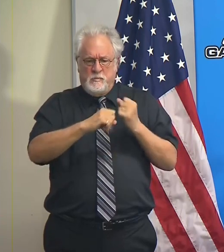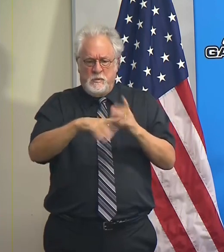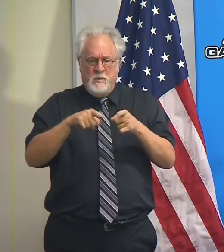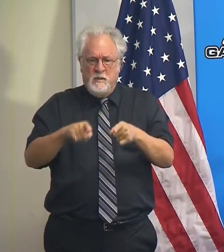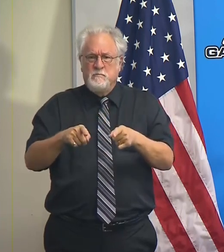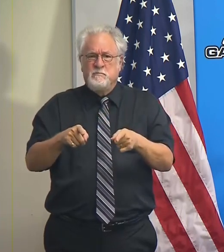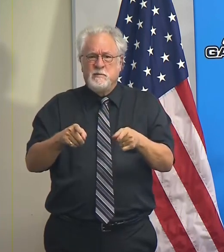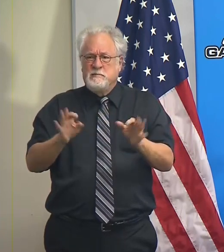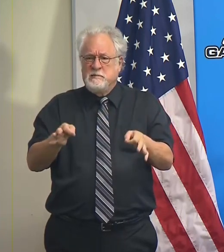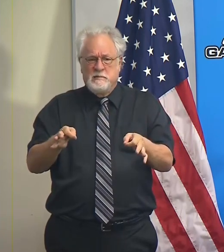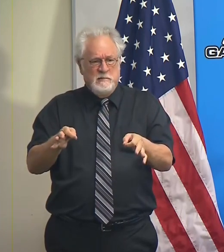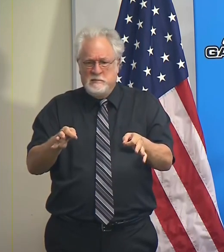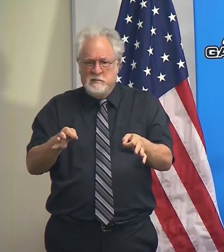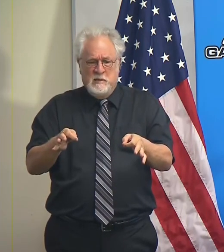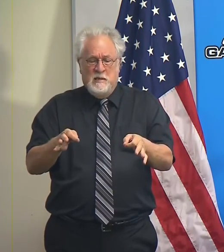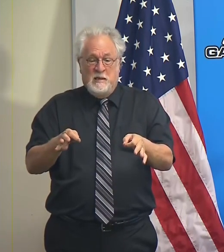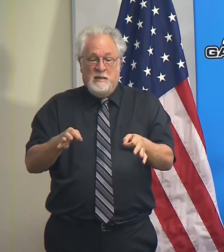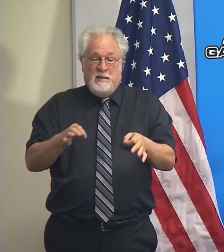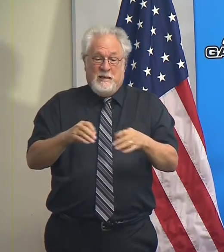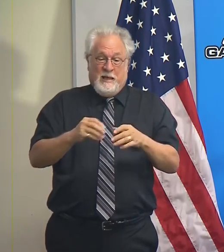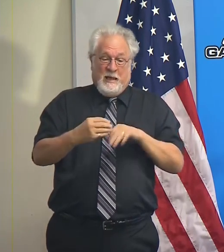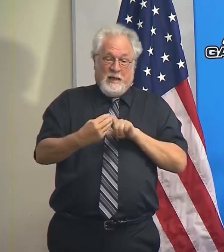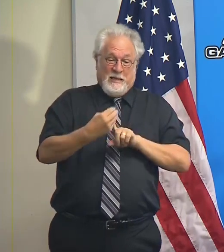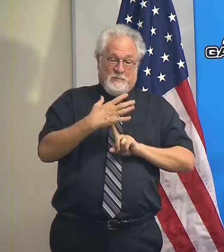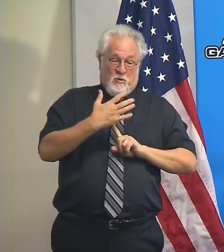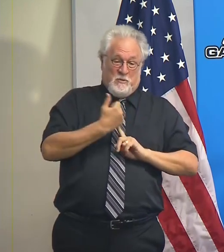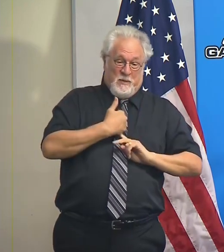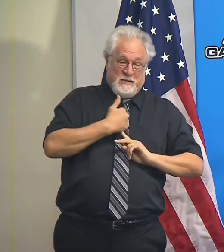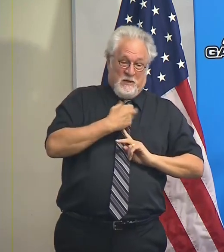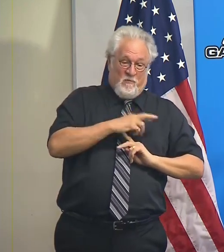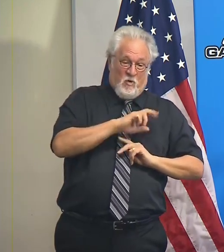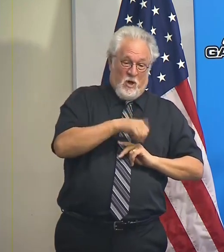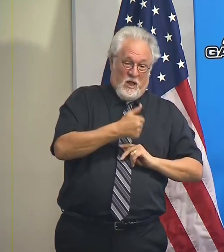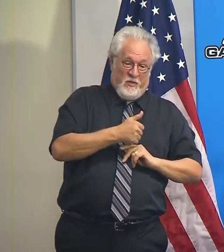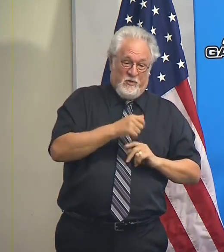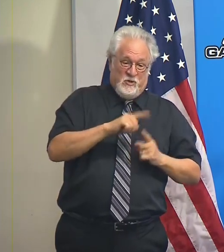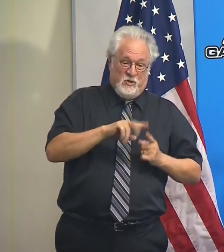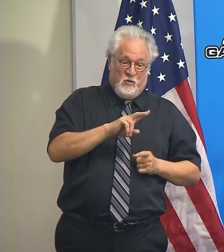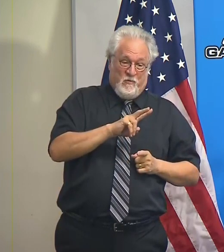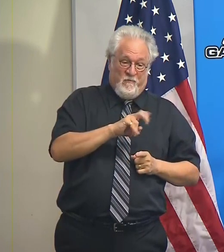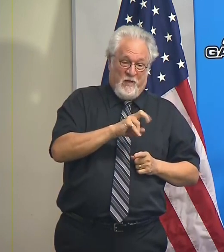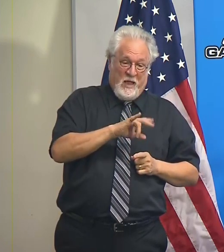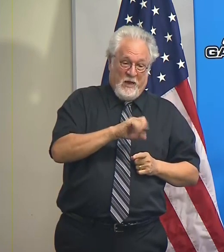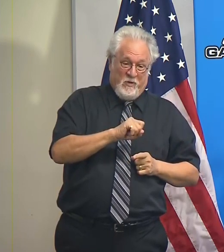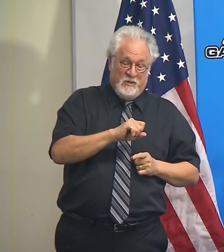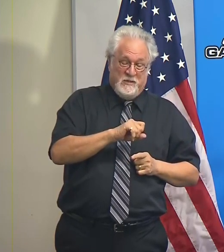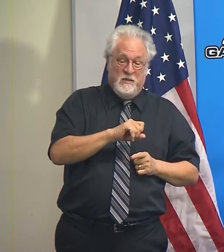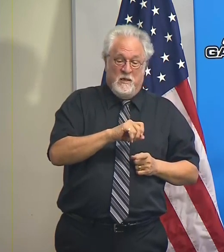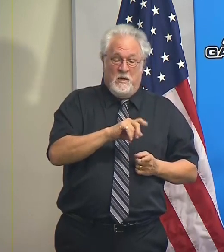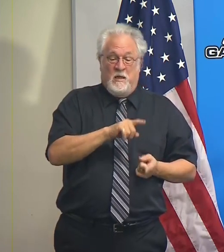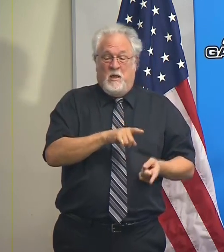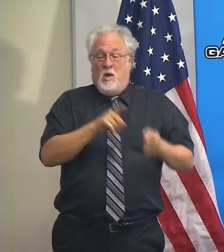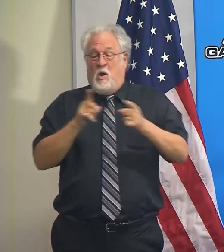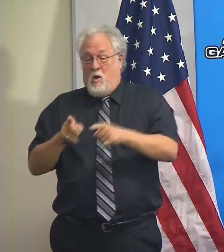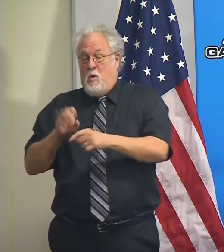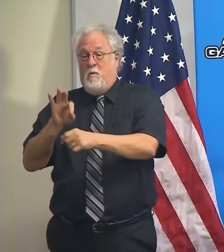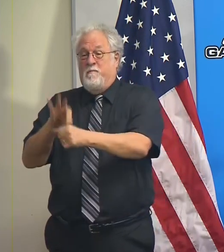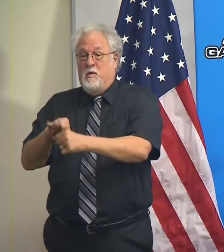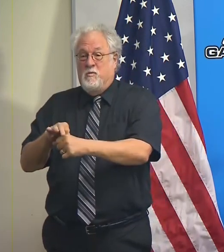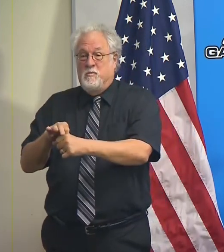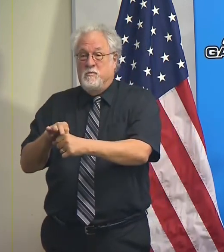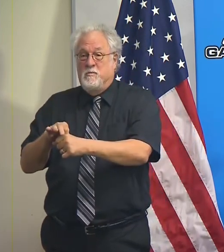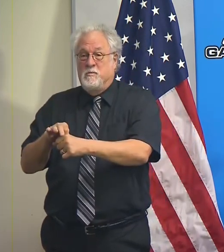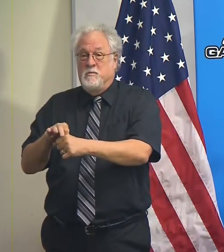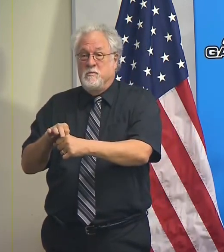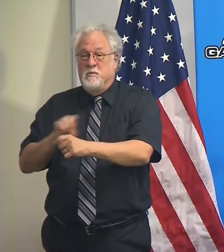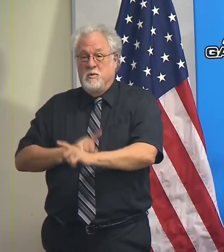a very hard decision. Are they going to unnecessarily expose themselves or others to the virus in contravention of those guidelines? Or are they going to